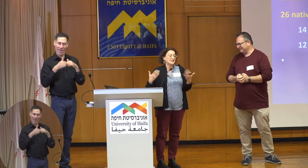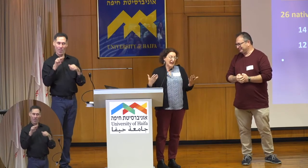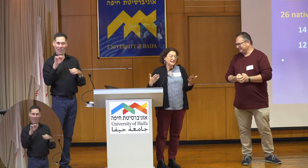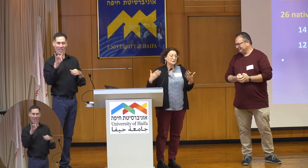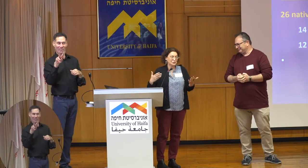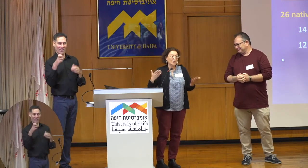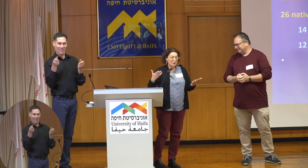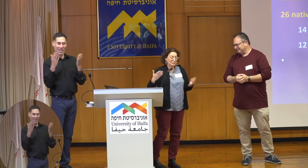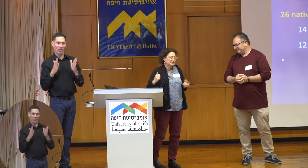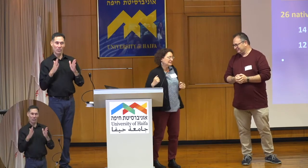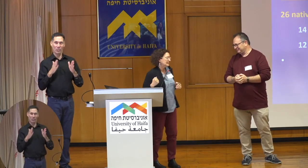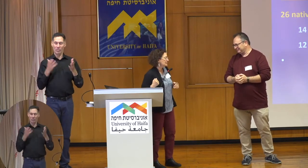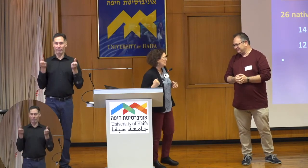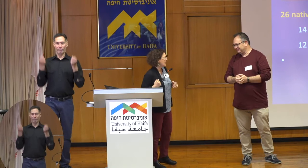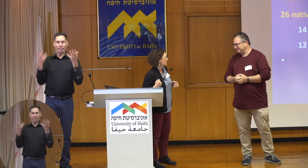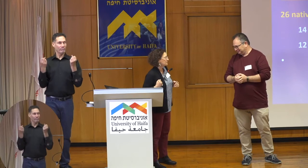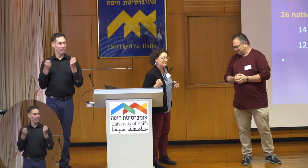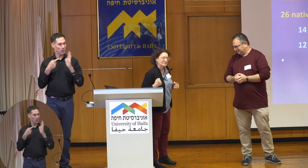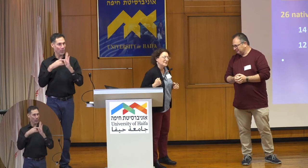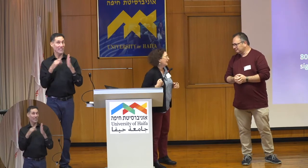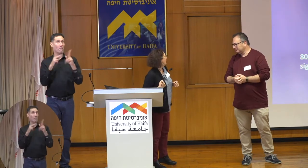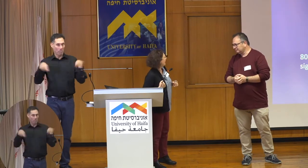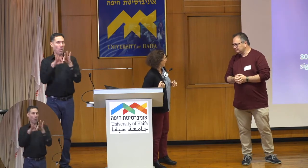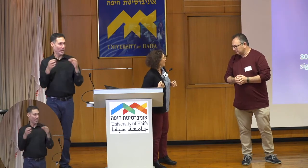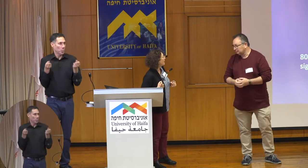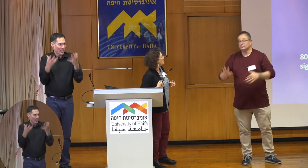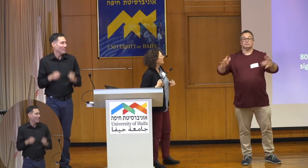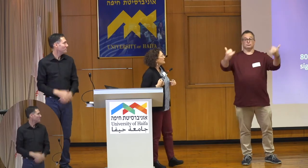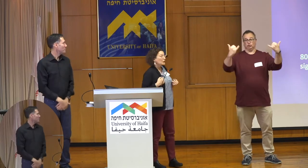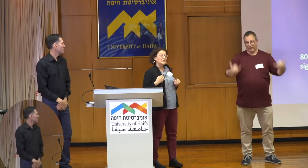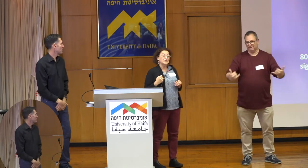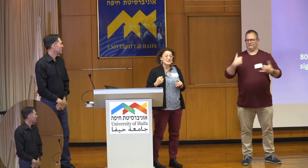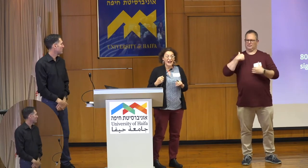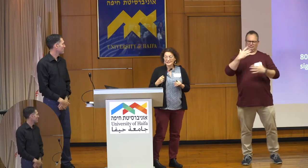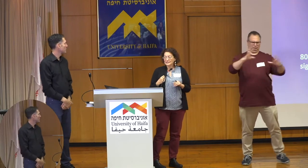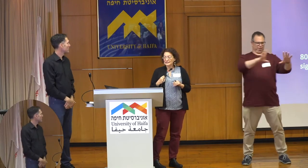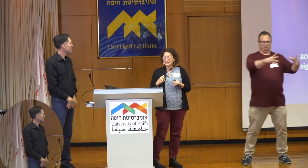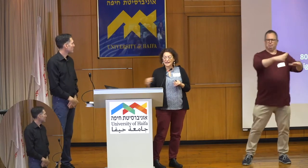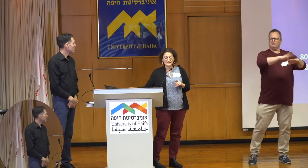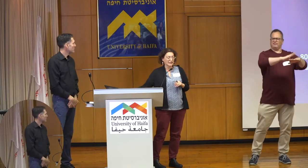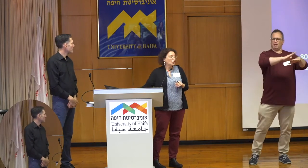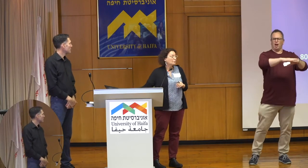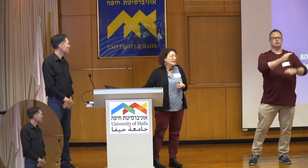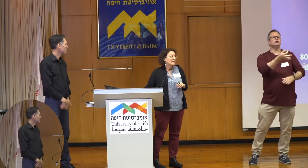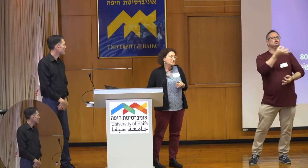sign and to show how important it is to sign. Okay. So the first task is testing comprehension